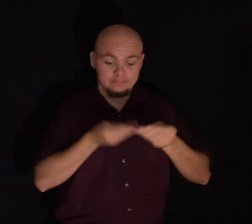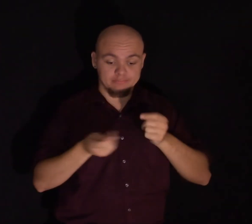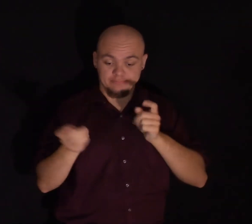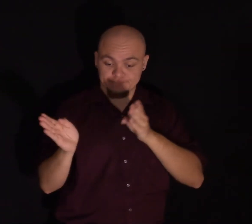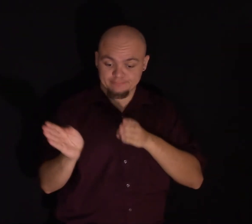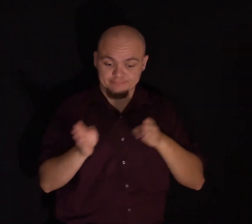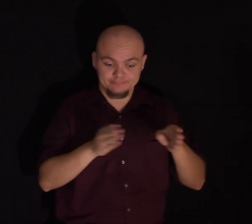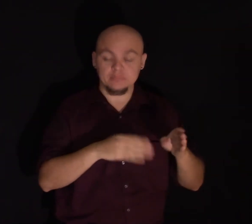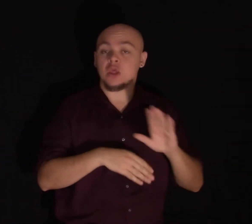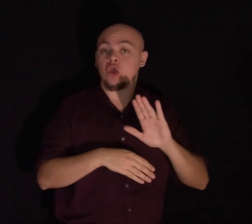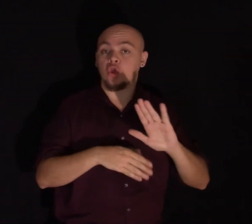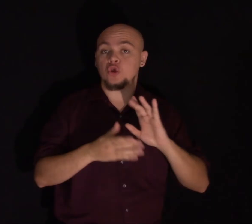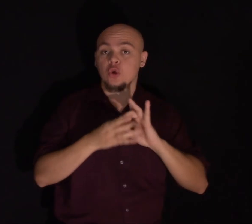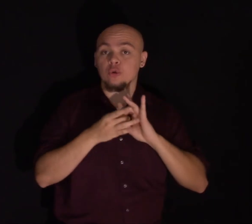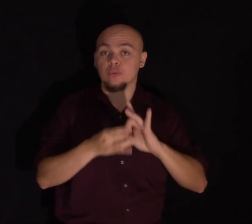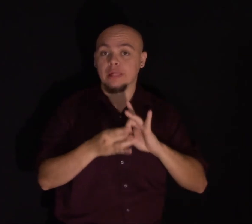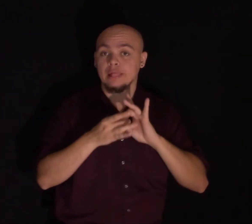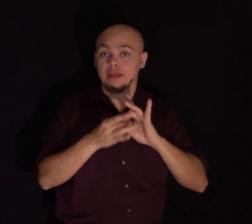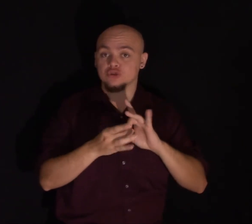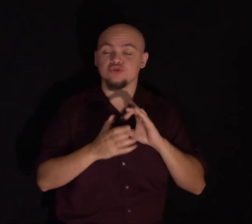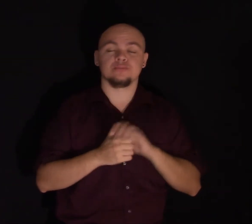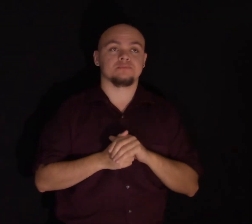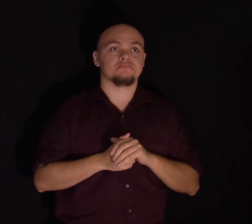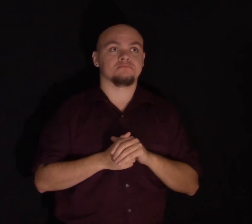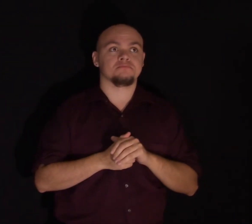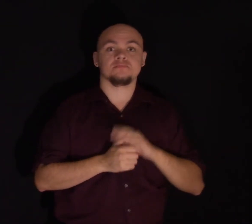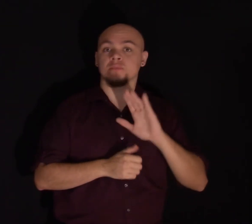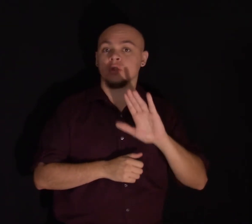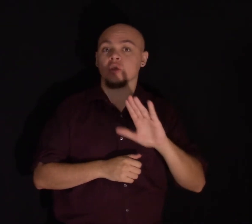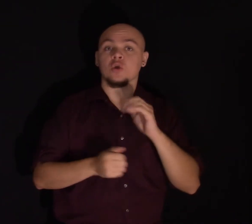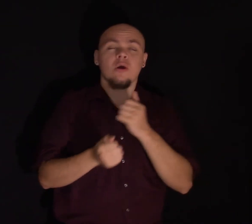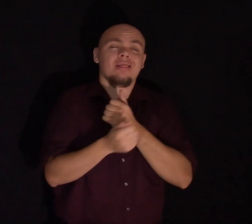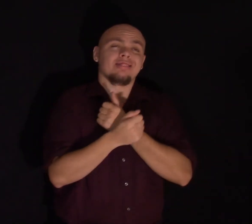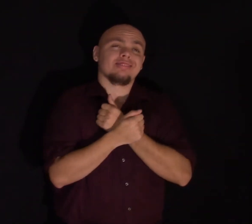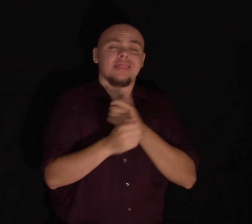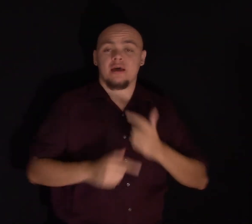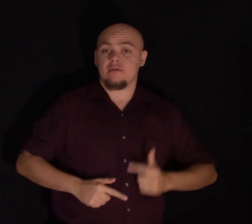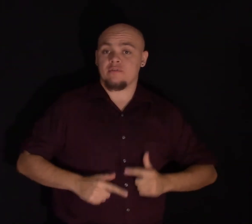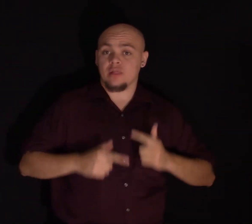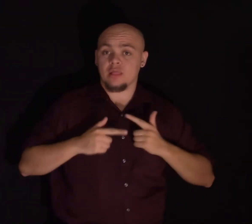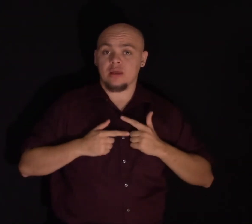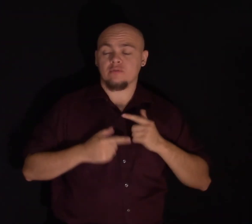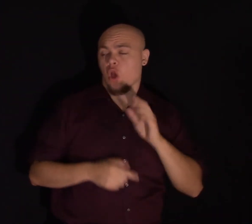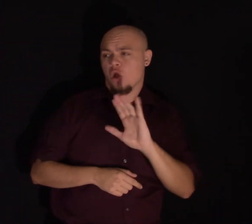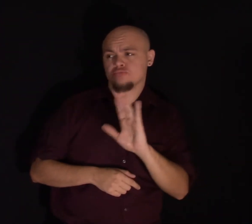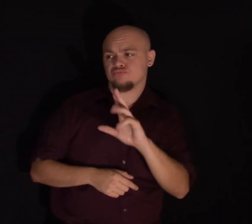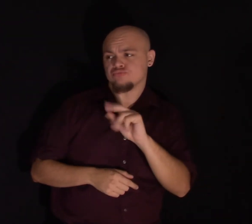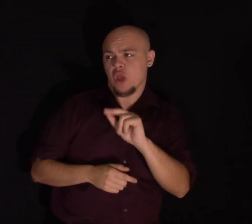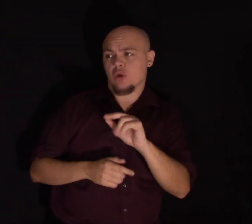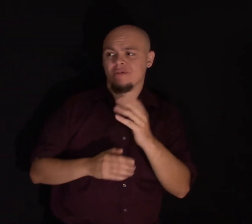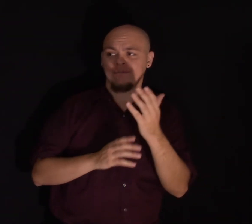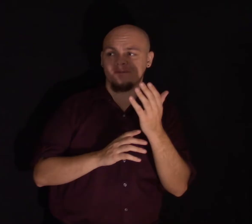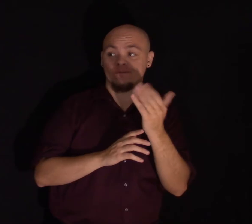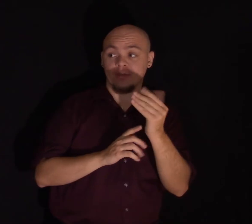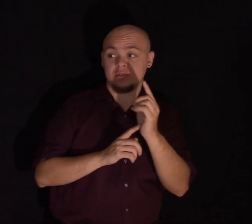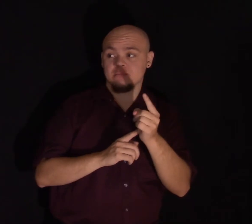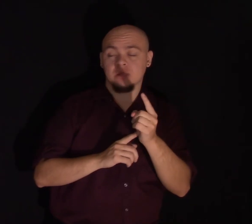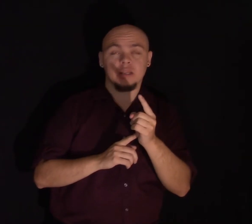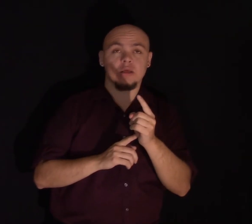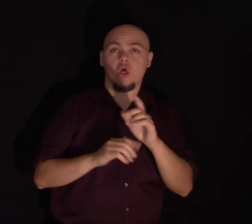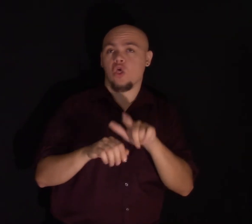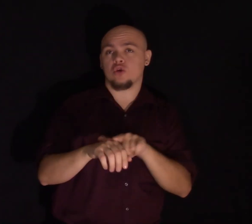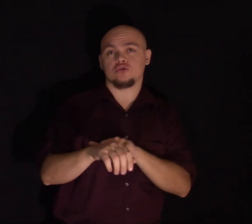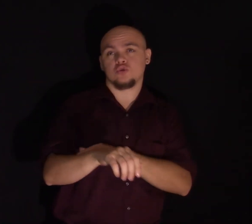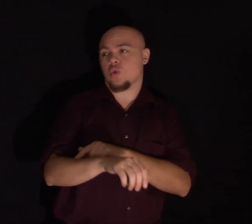it on your relationships. You can use it on your love life. Stop. He said, no, stop. 15 minutes too long for my love